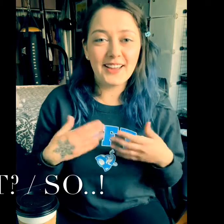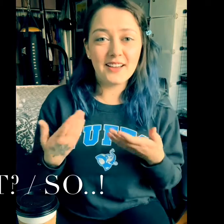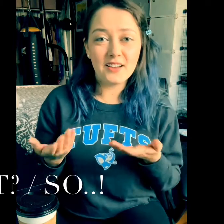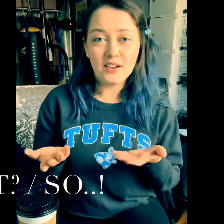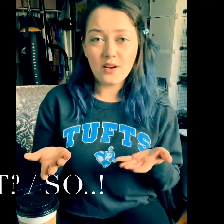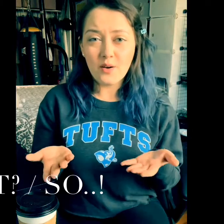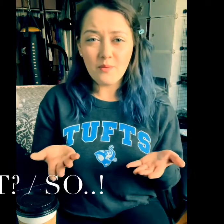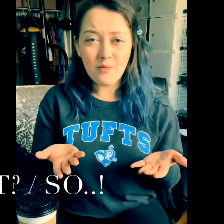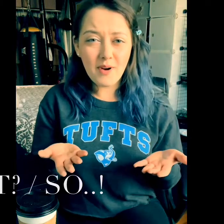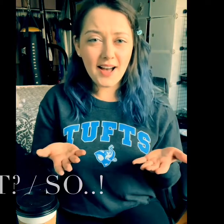a What